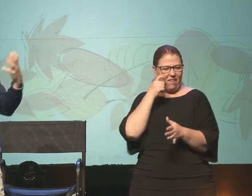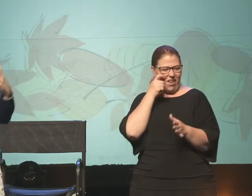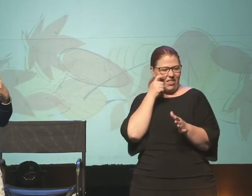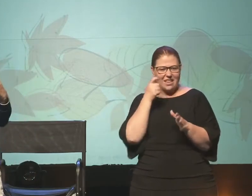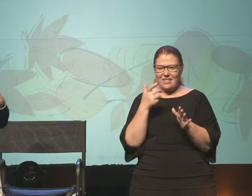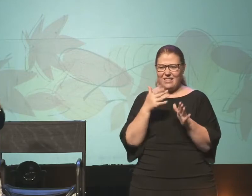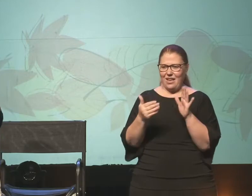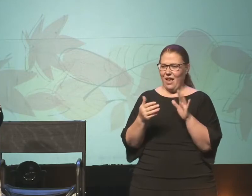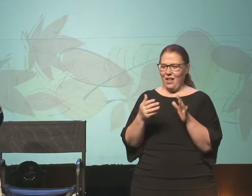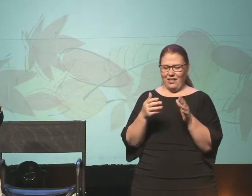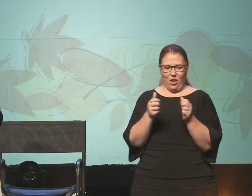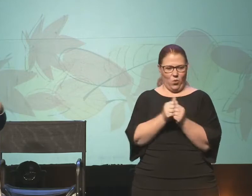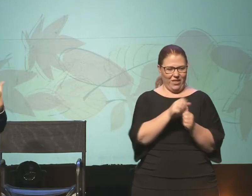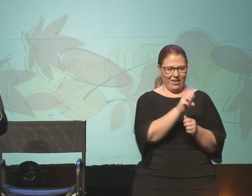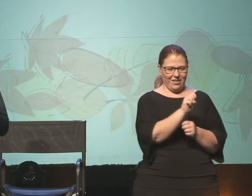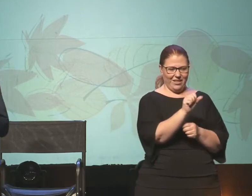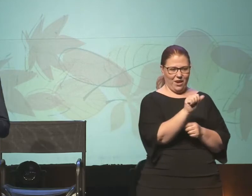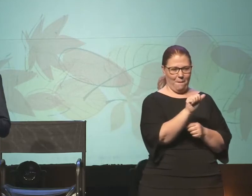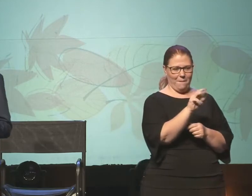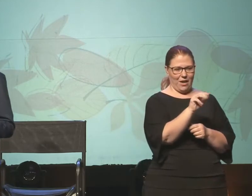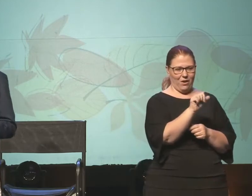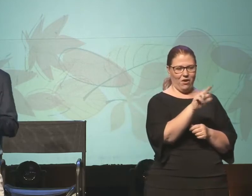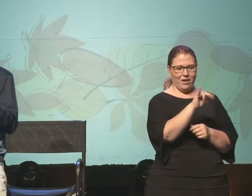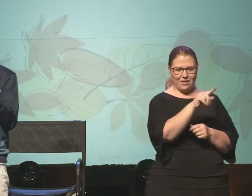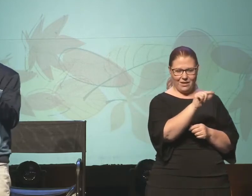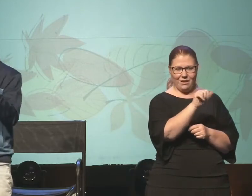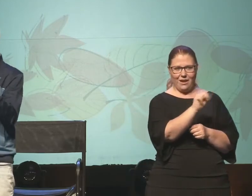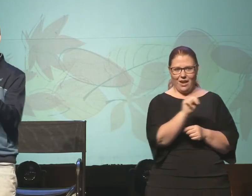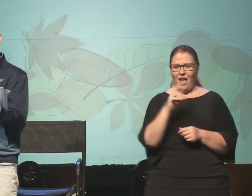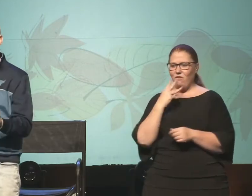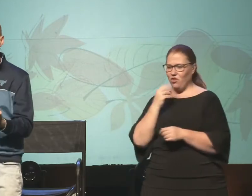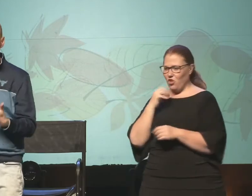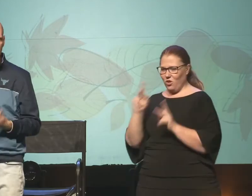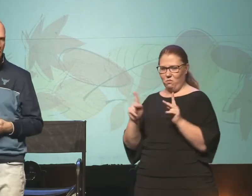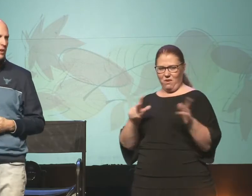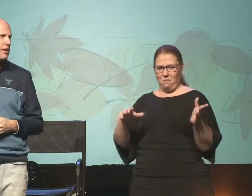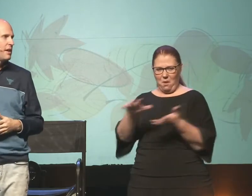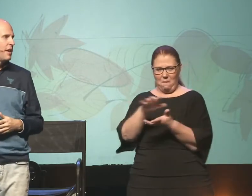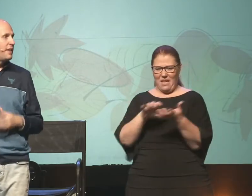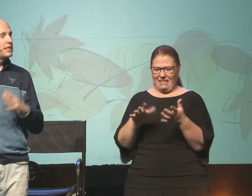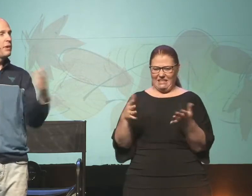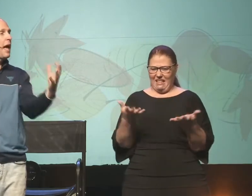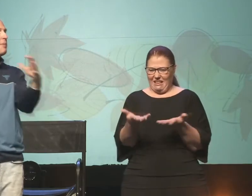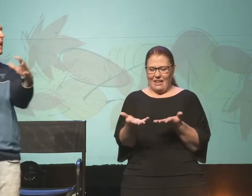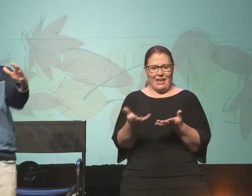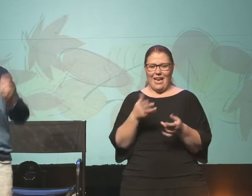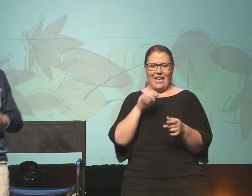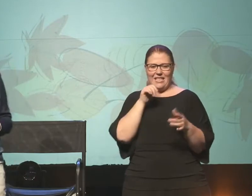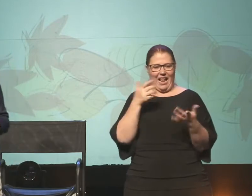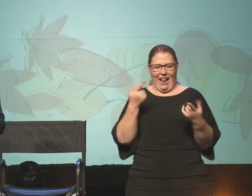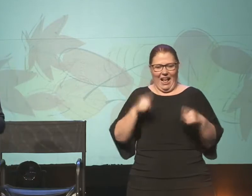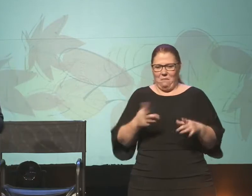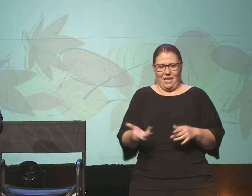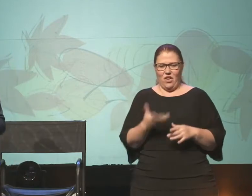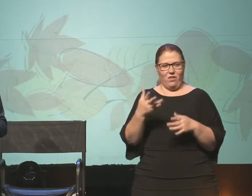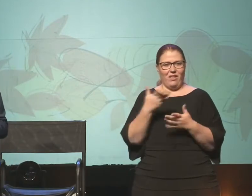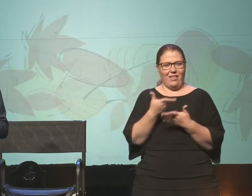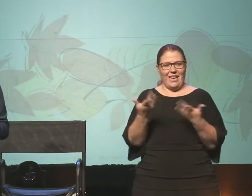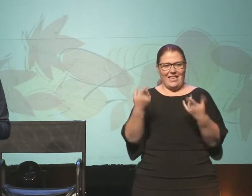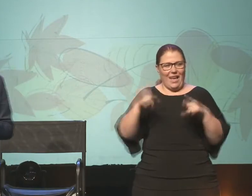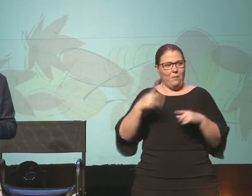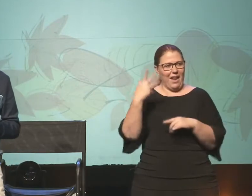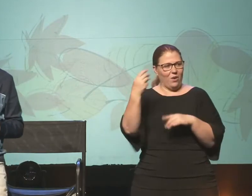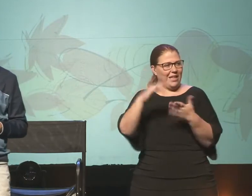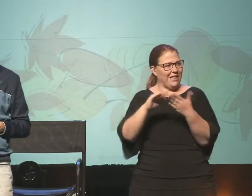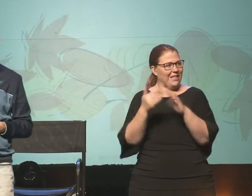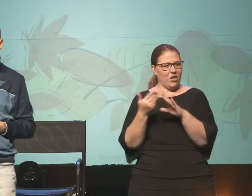between the Samaritans and the Jewish people that you wouldn't have normally. And so that's going to happen here. Things that would happen outside the city, you would have colonies